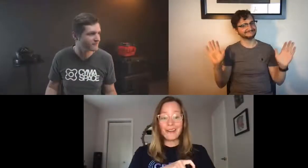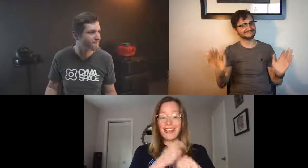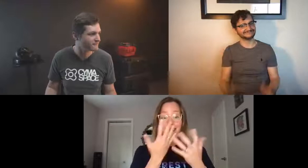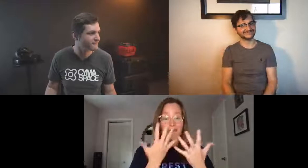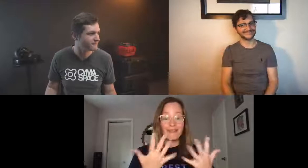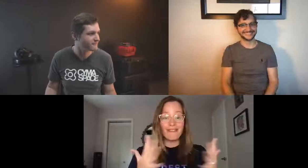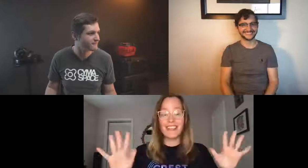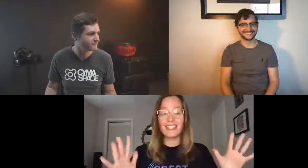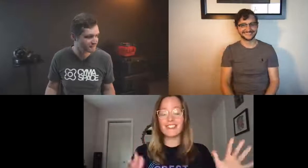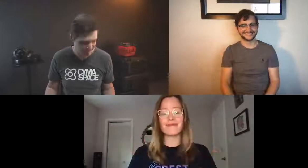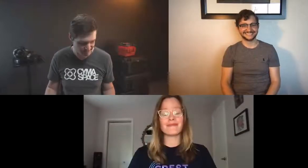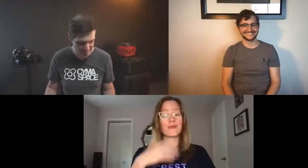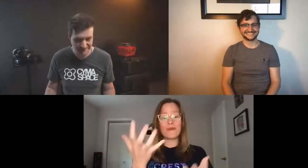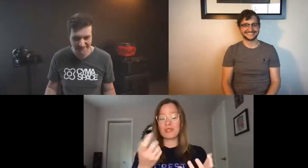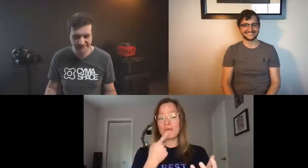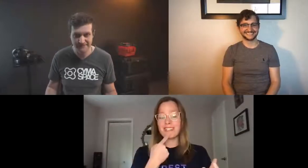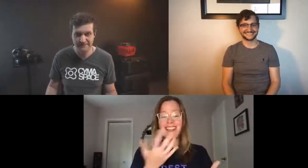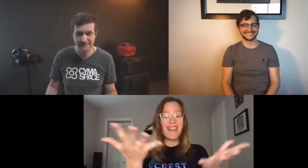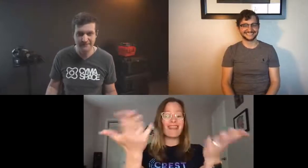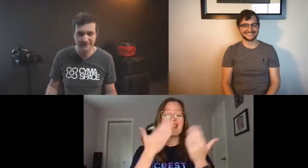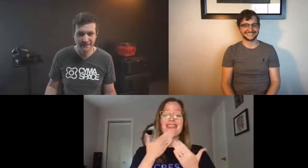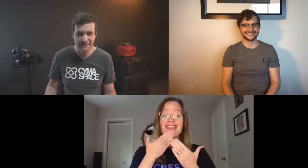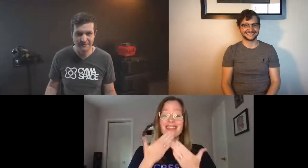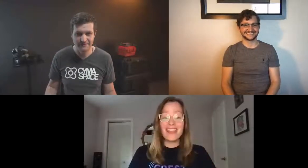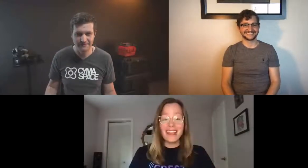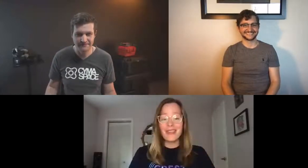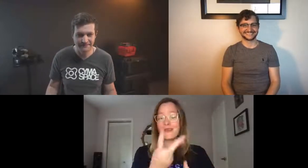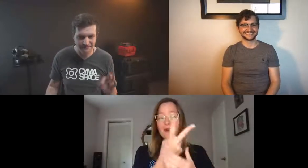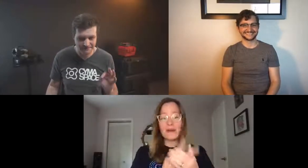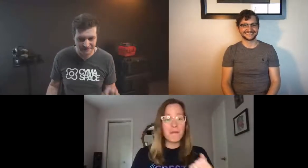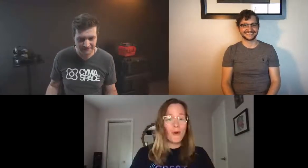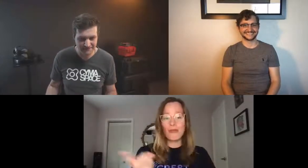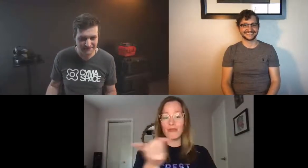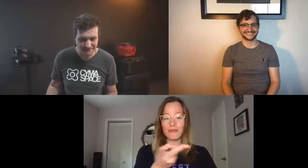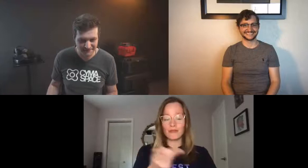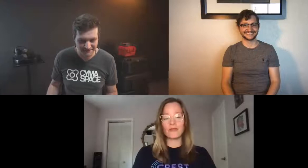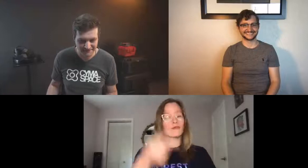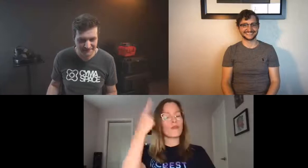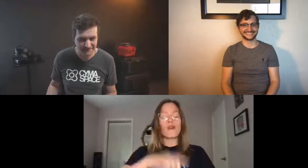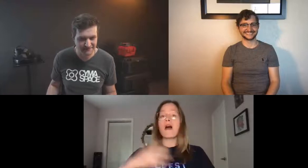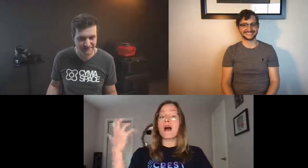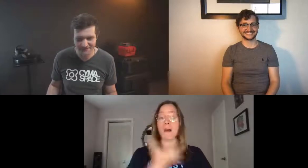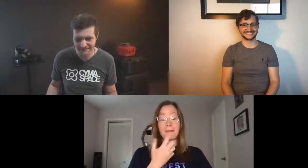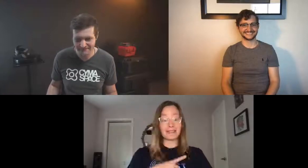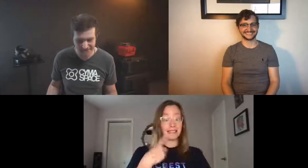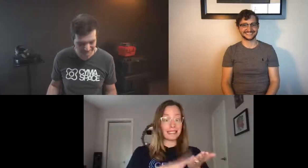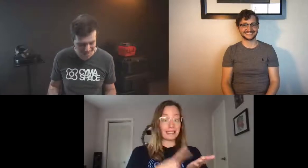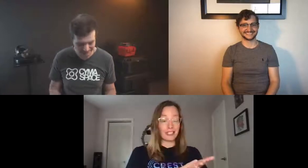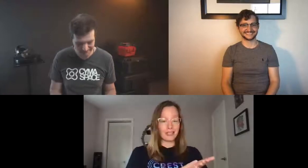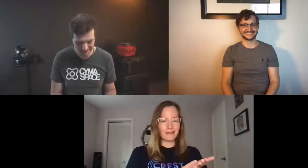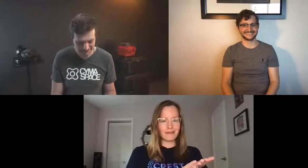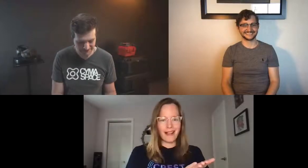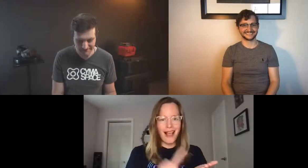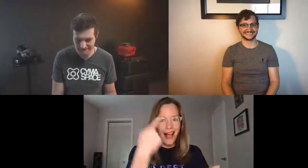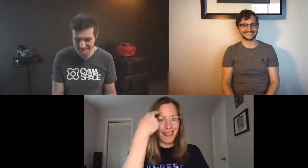toby looks like time is up that's right thank you so much i just wanted to close out by thanking both of